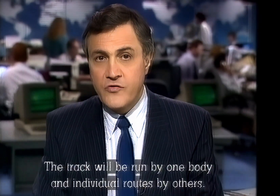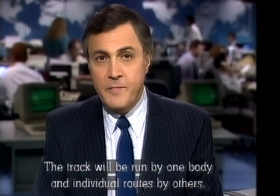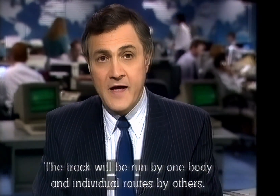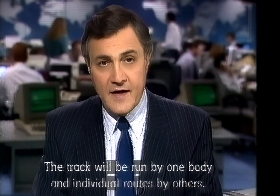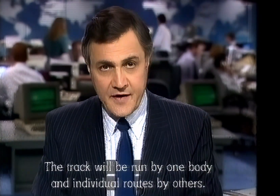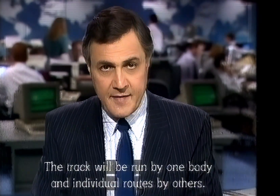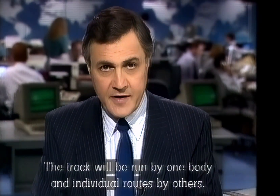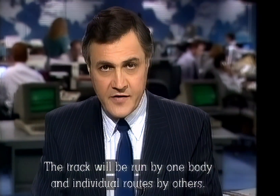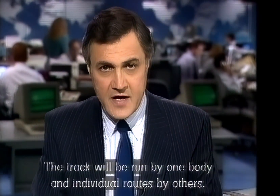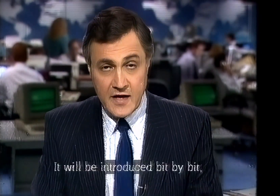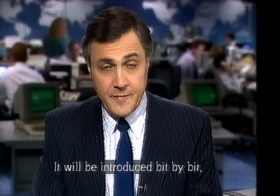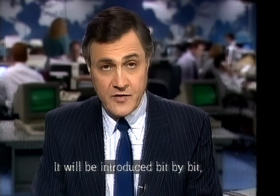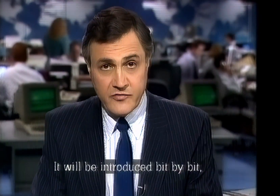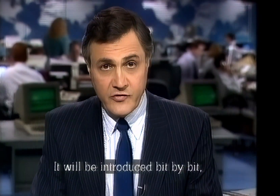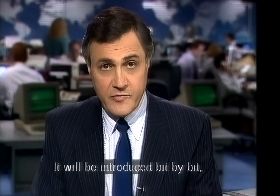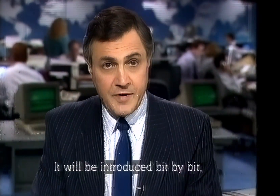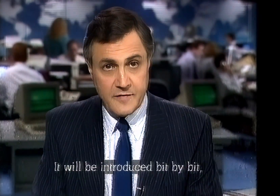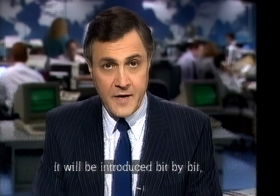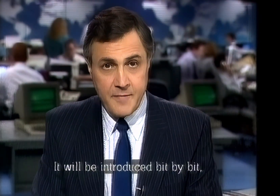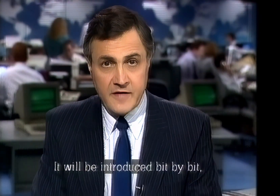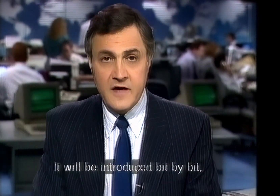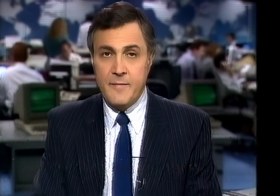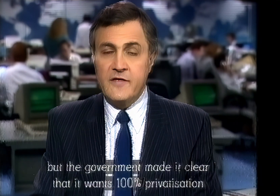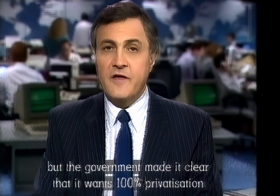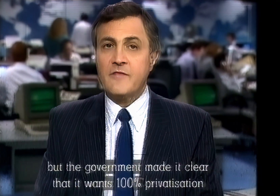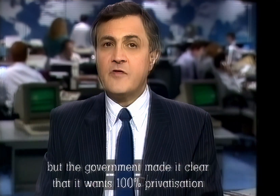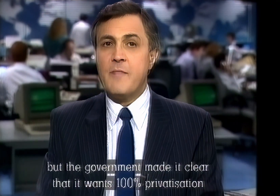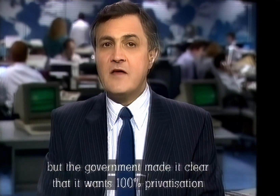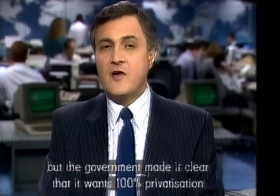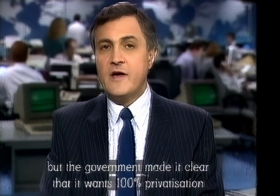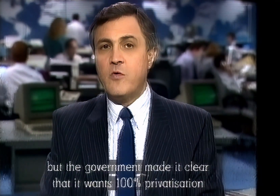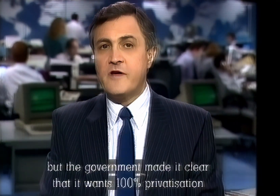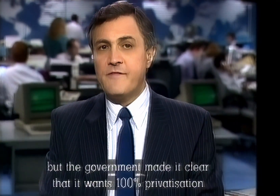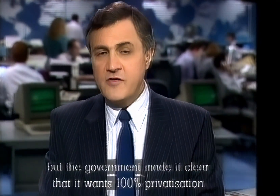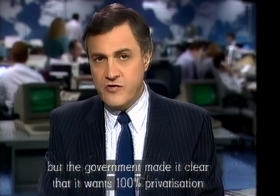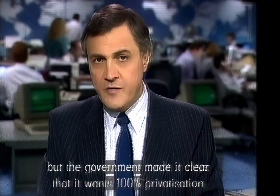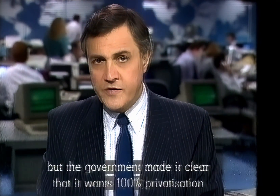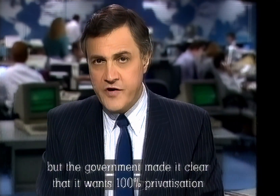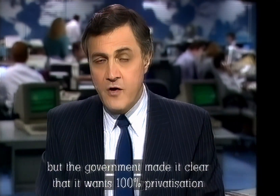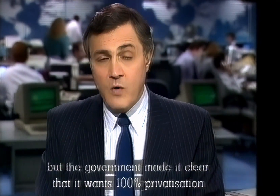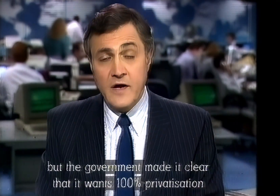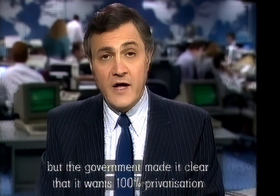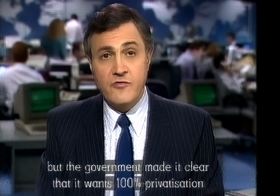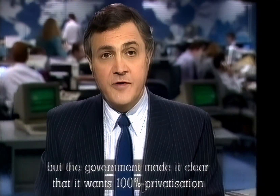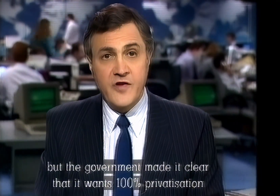by other companies. It will be introduced bit by bit. But the government made clear what it eventually wants, 100%